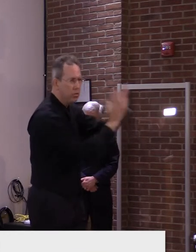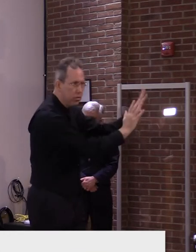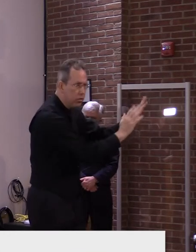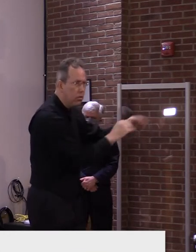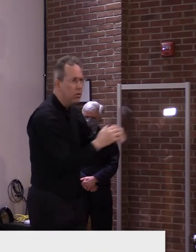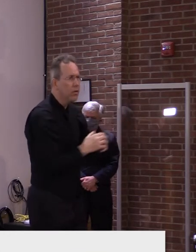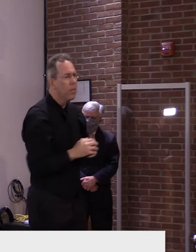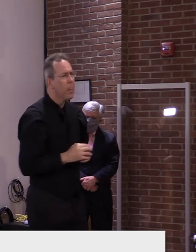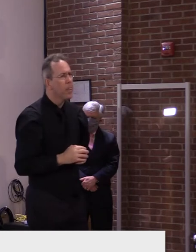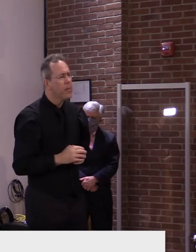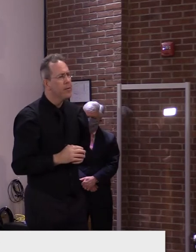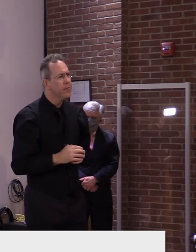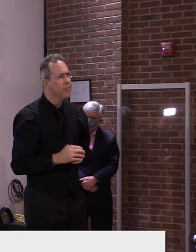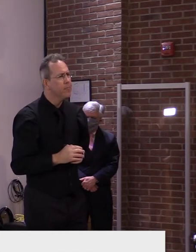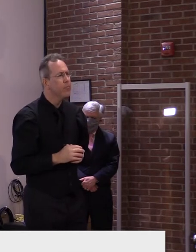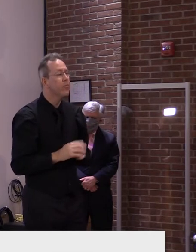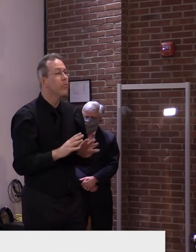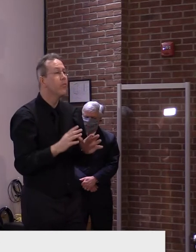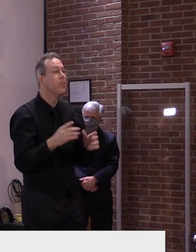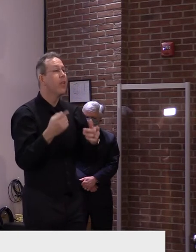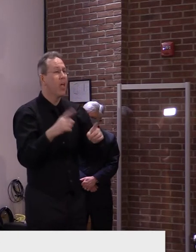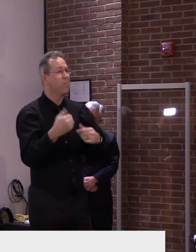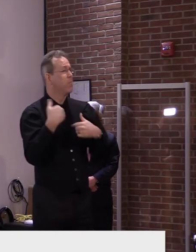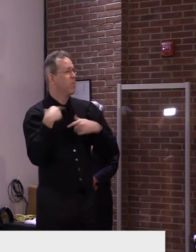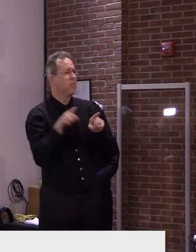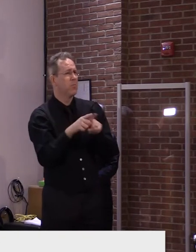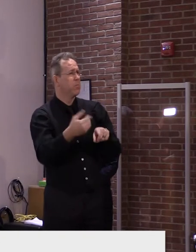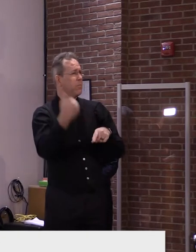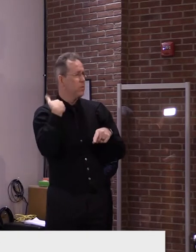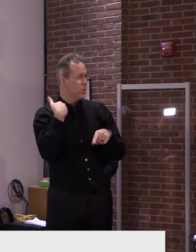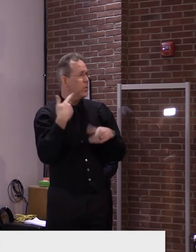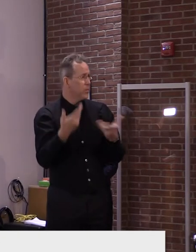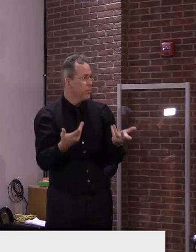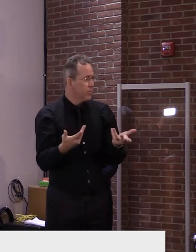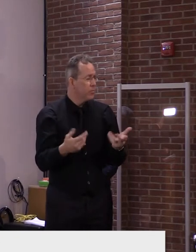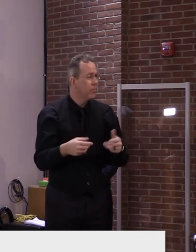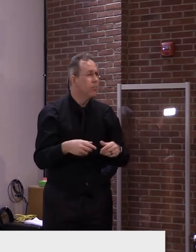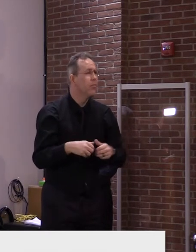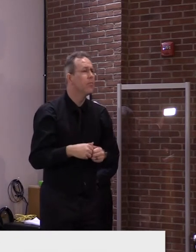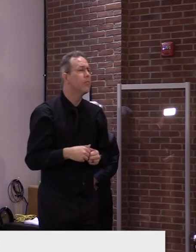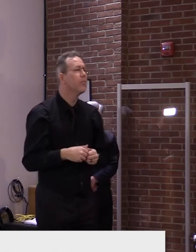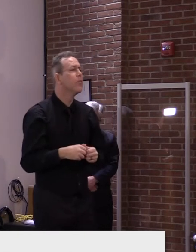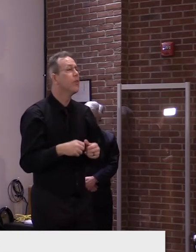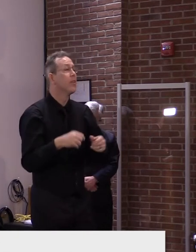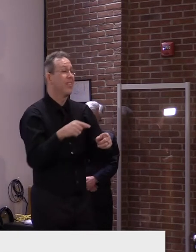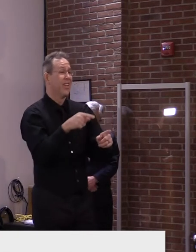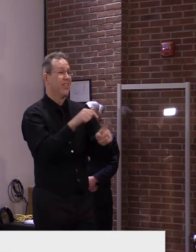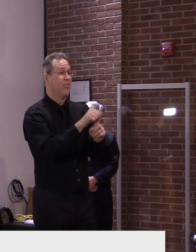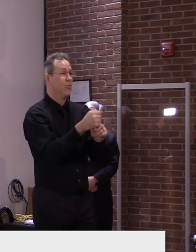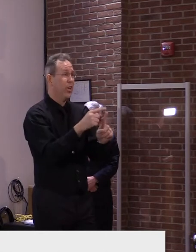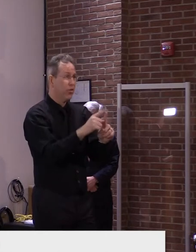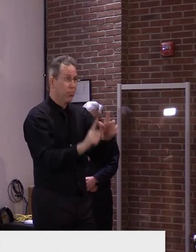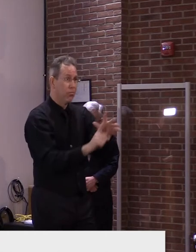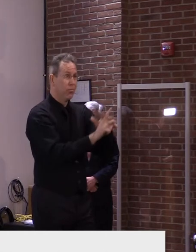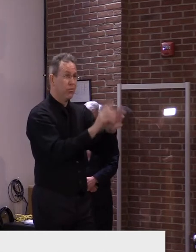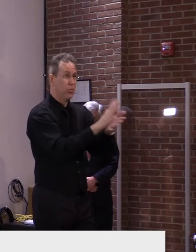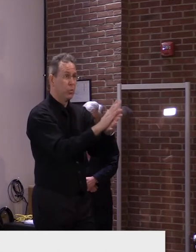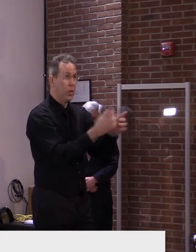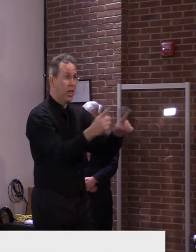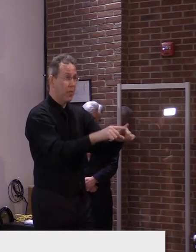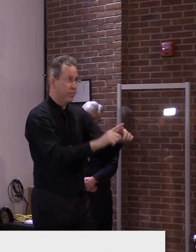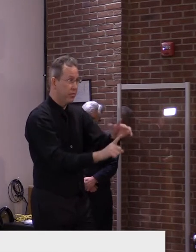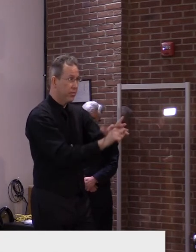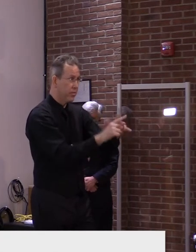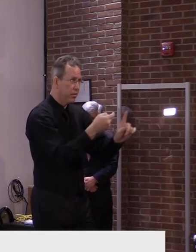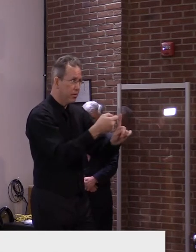where, um, that process has impacted, uh, the operations of a school or related schools because of the